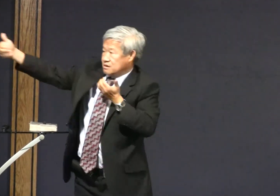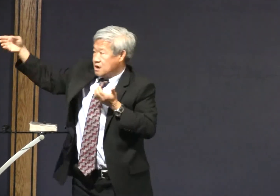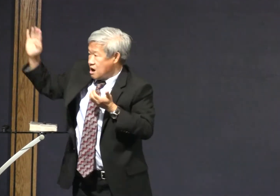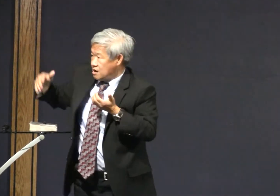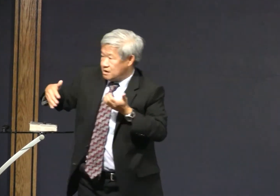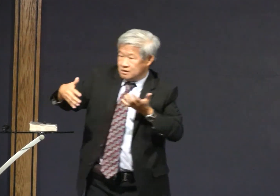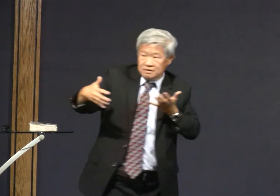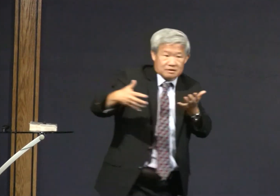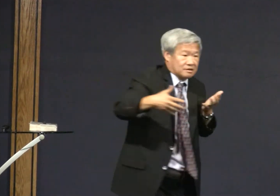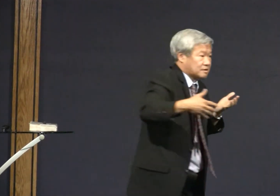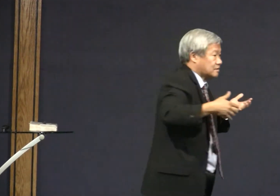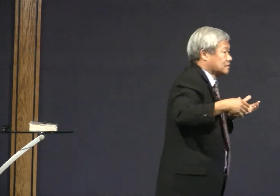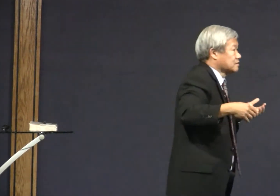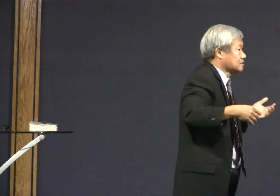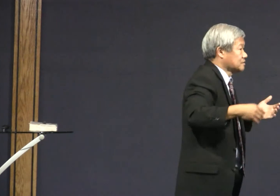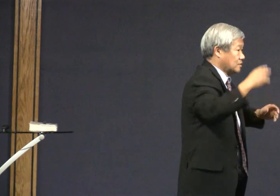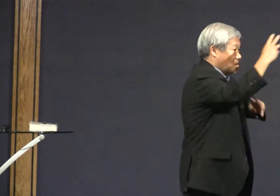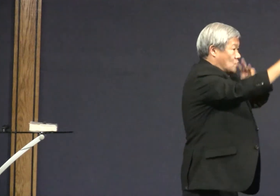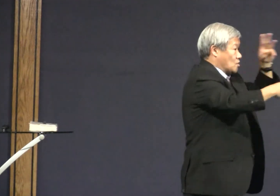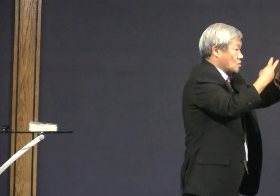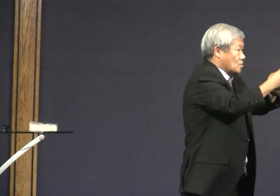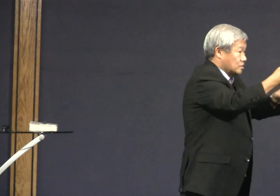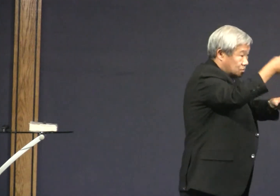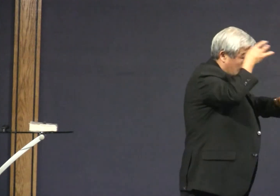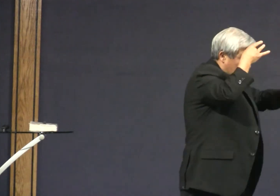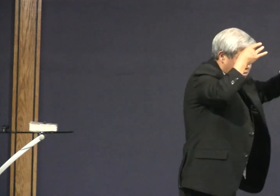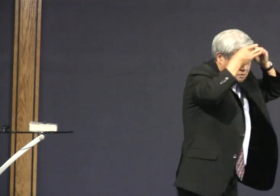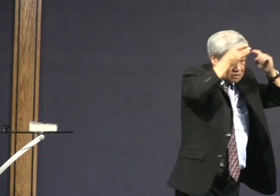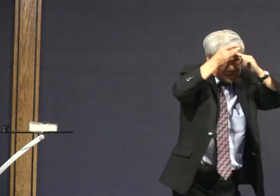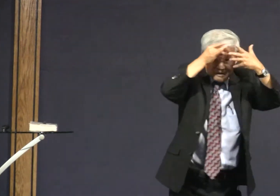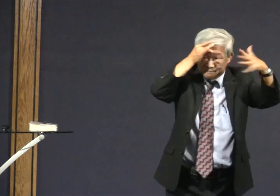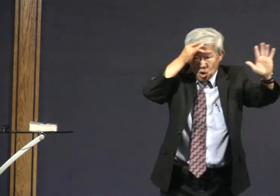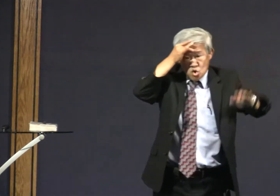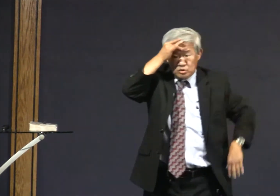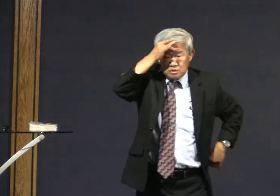Halloween. But out of the world